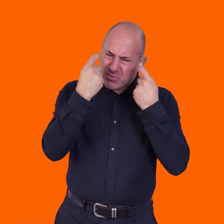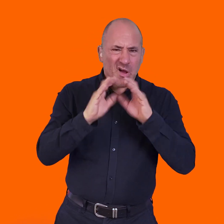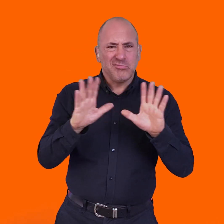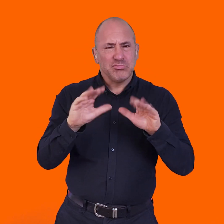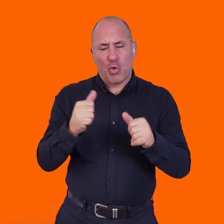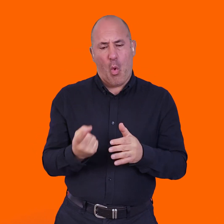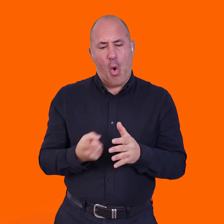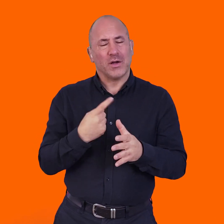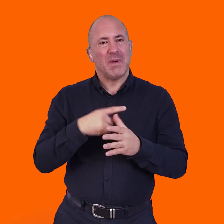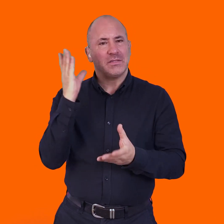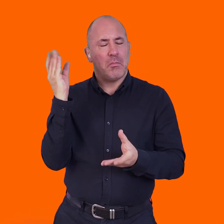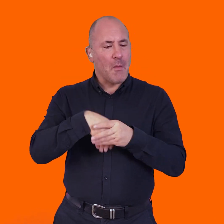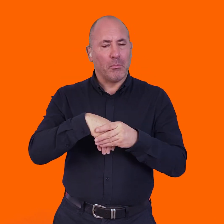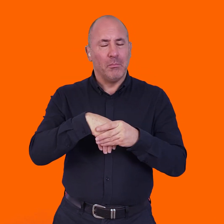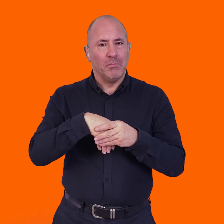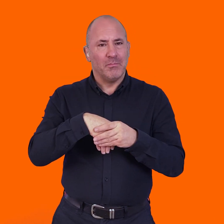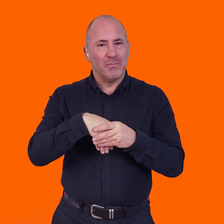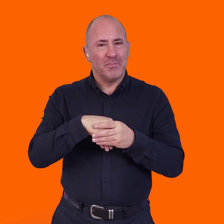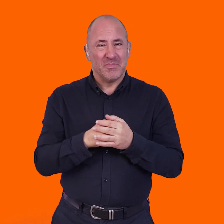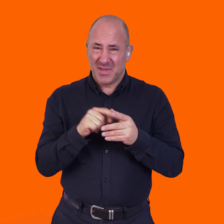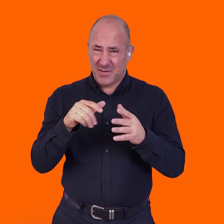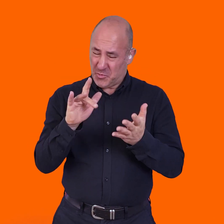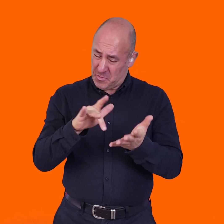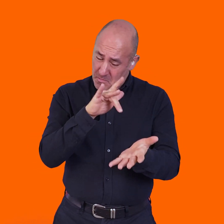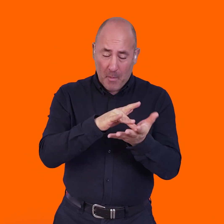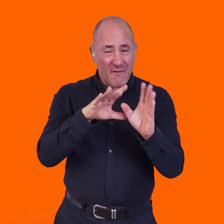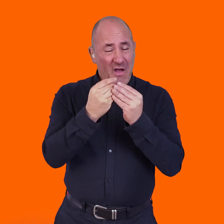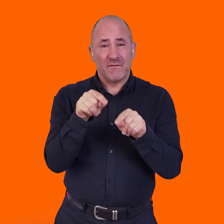to be considered, I feel like it's the real heart of things.